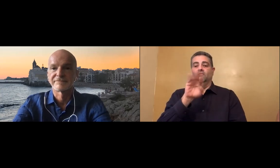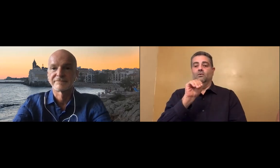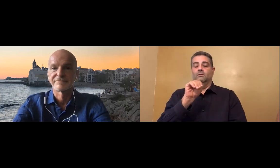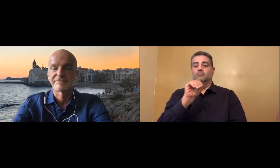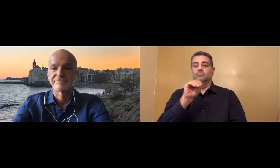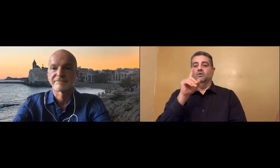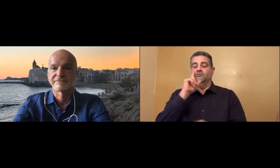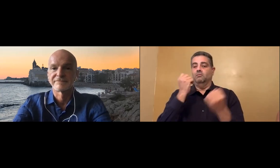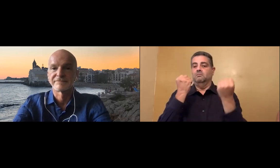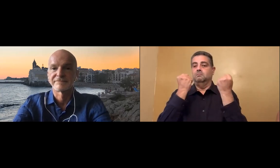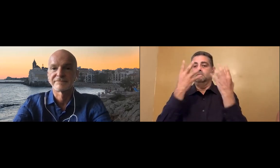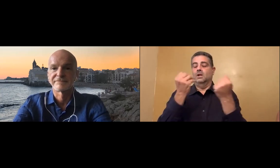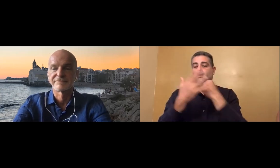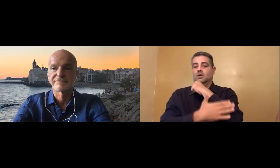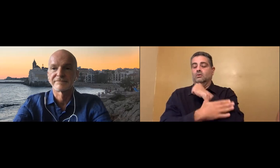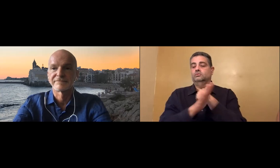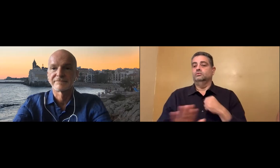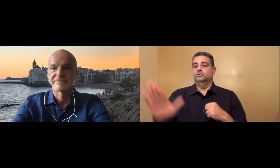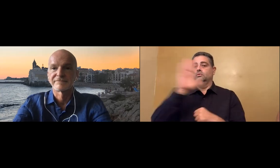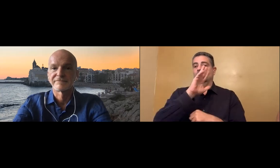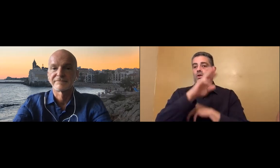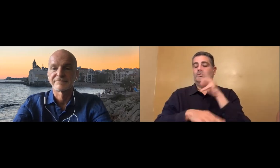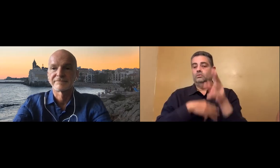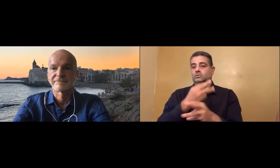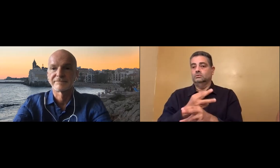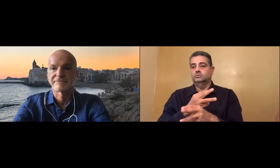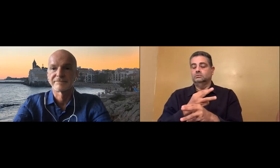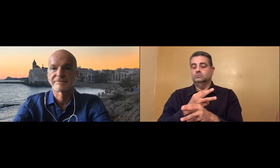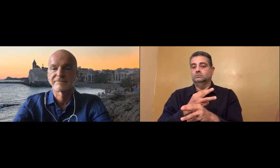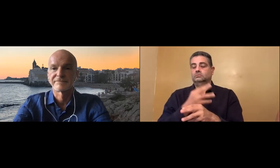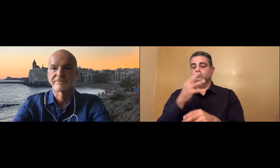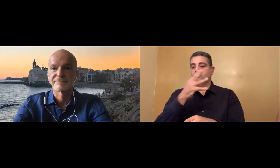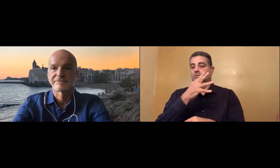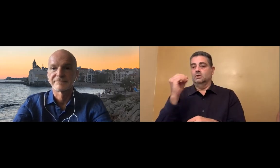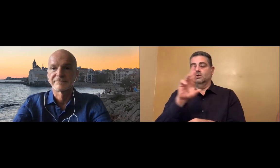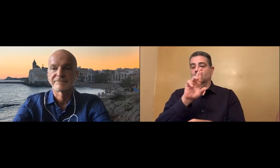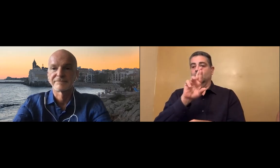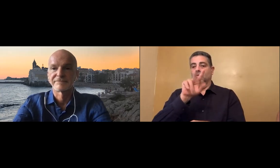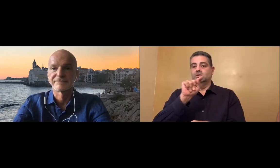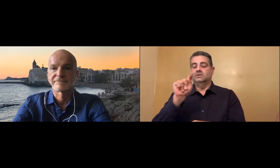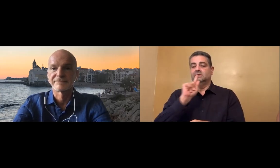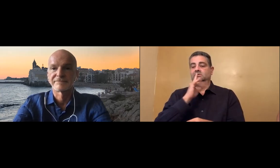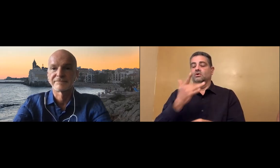His company provides a relay platform for a number of countries around the world.